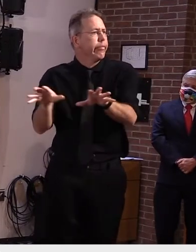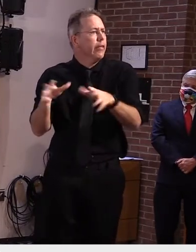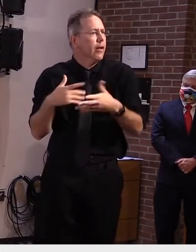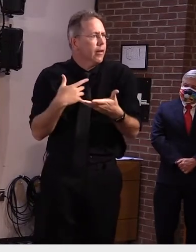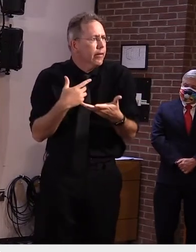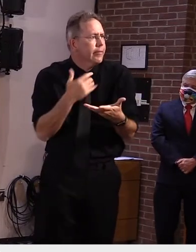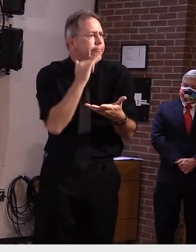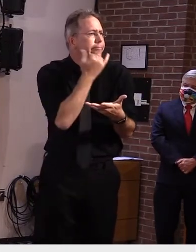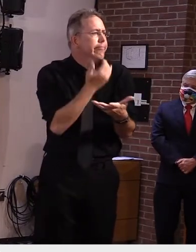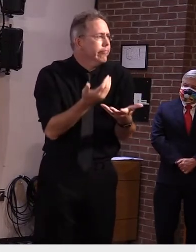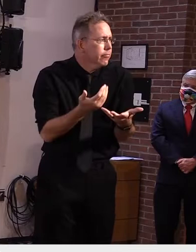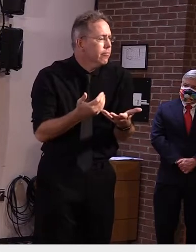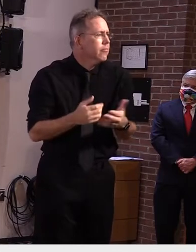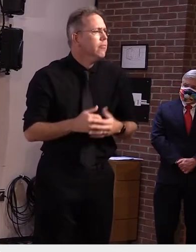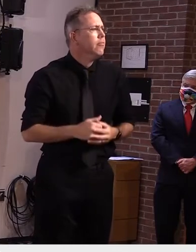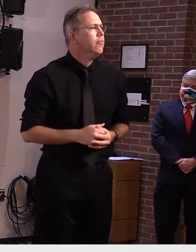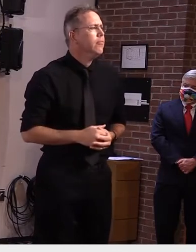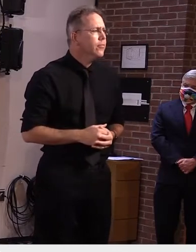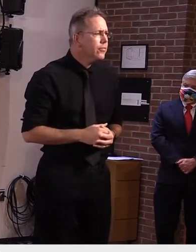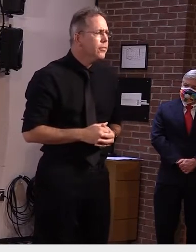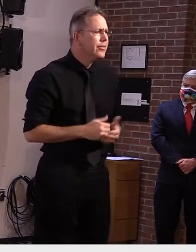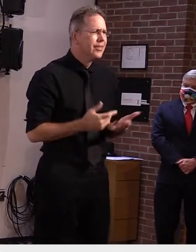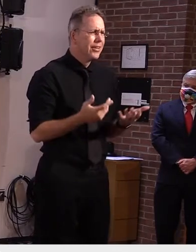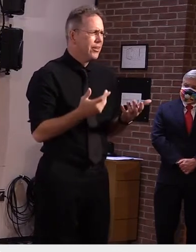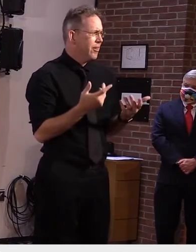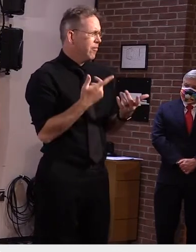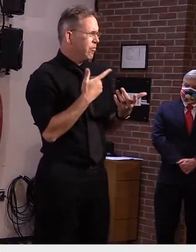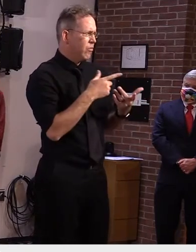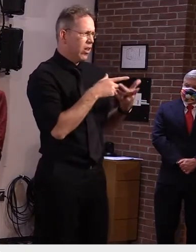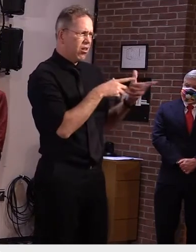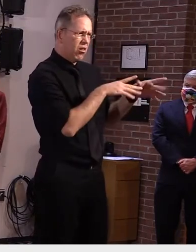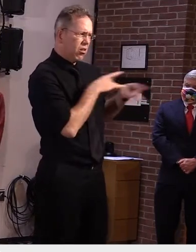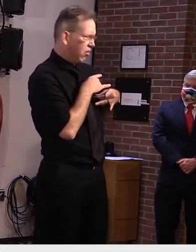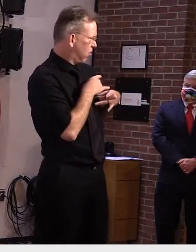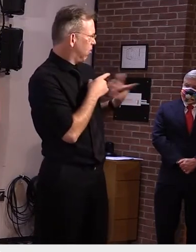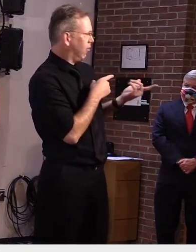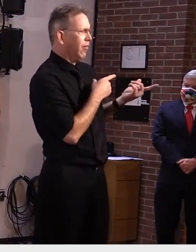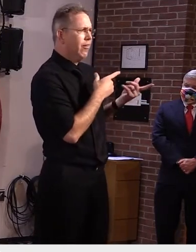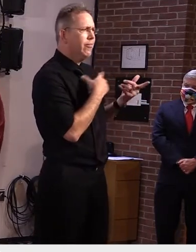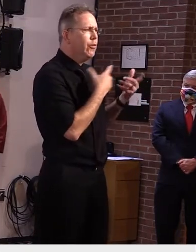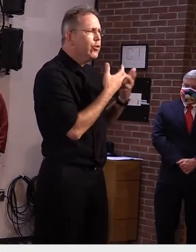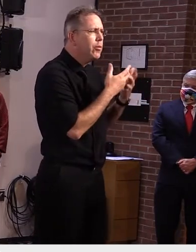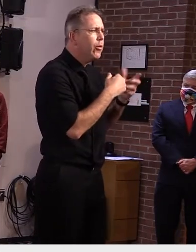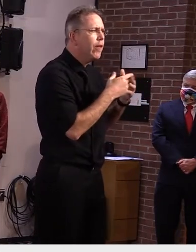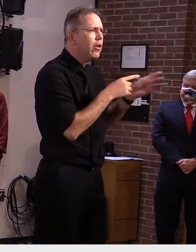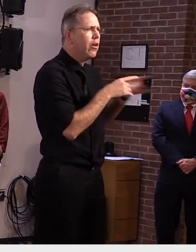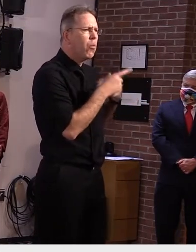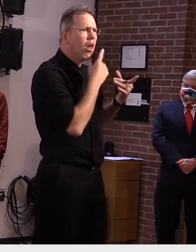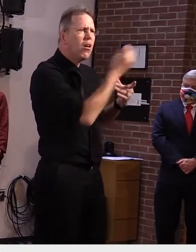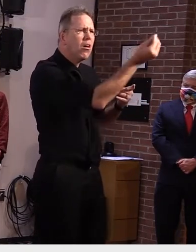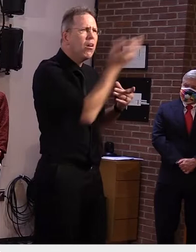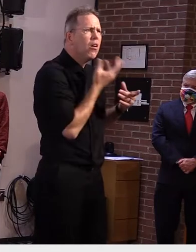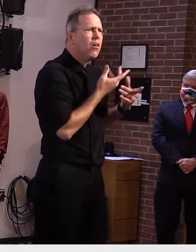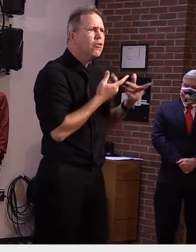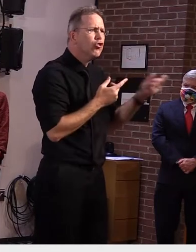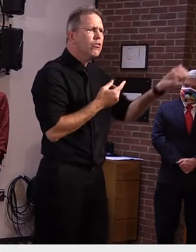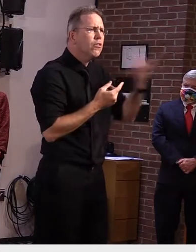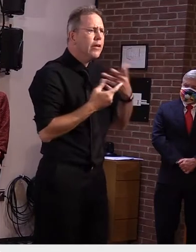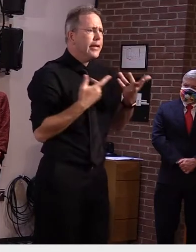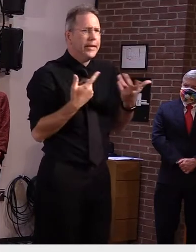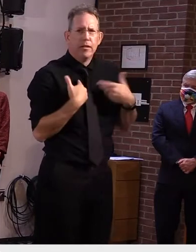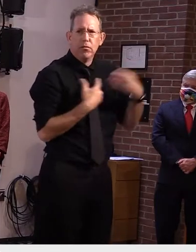be concerned why haven't i heard from the health department don't i need to be contacted the the message there is